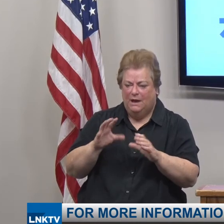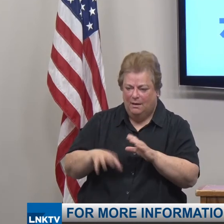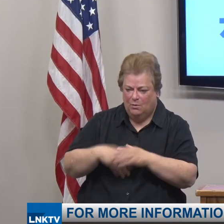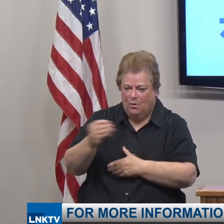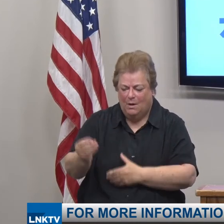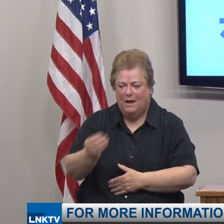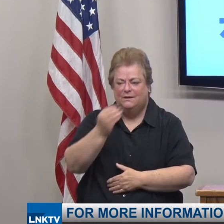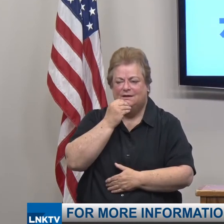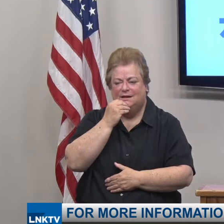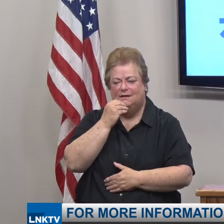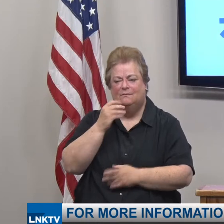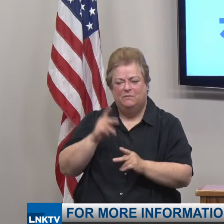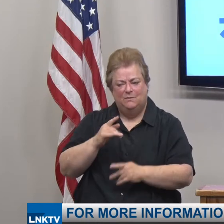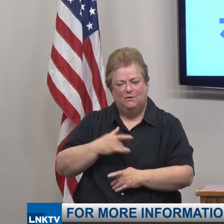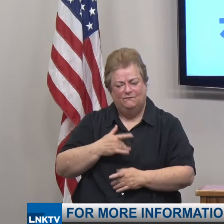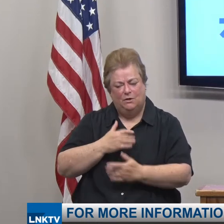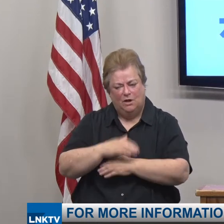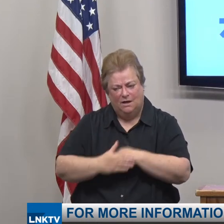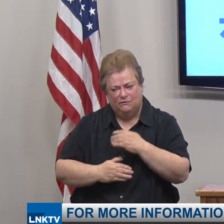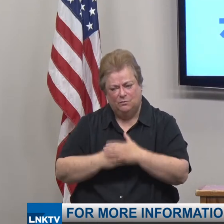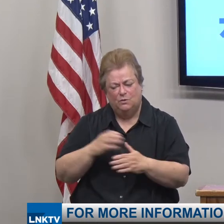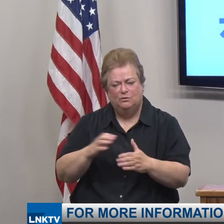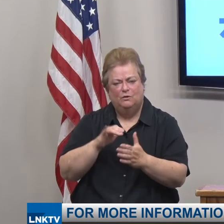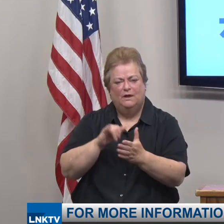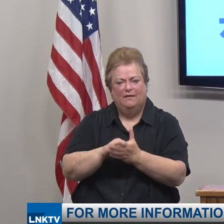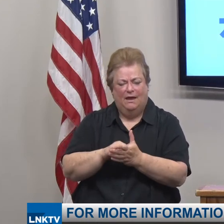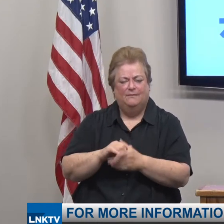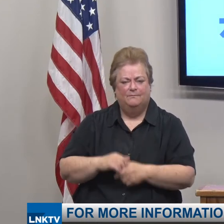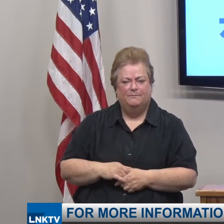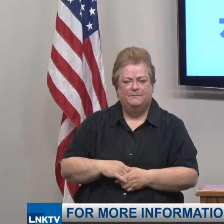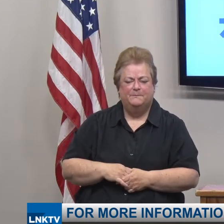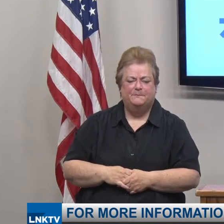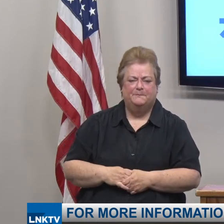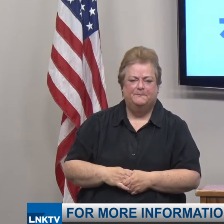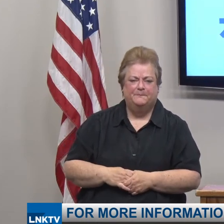comfortable doing so, and to support our businesses in the process.